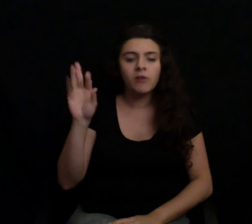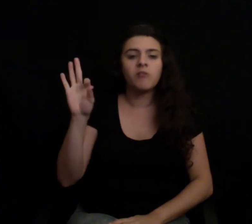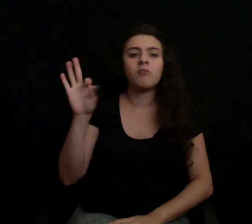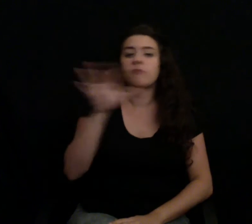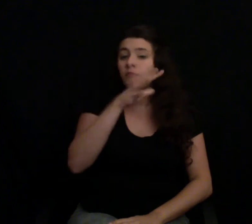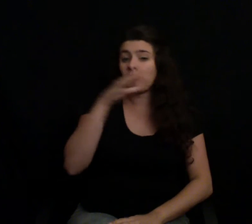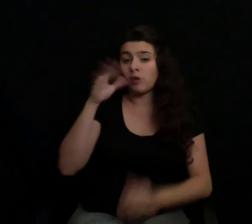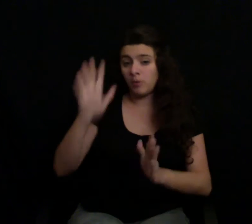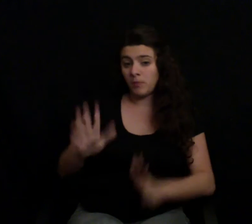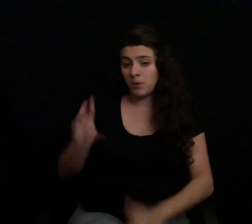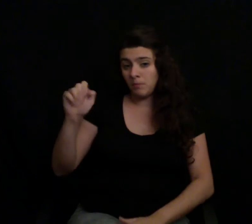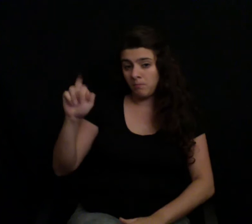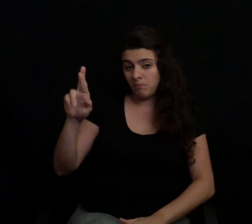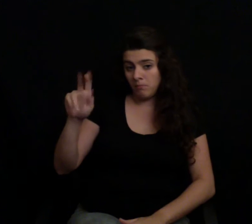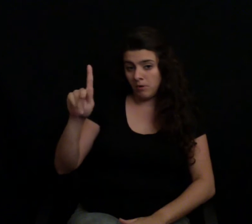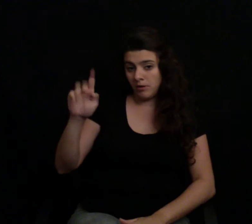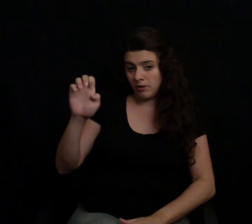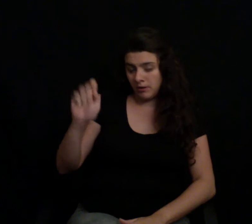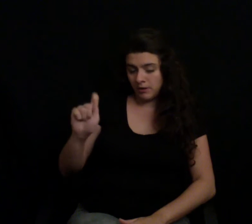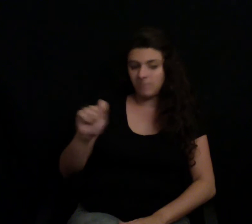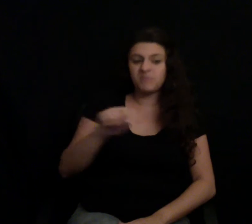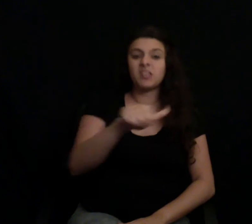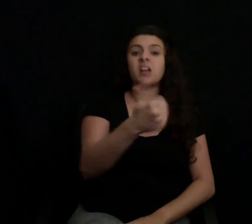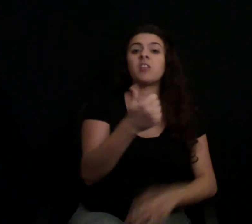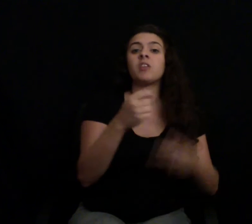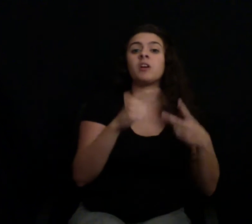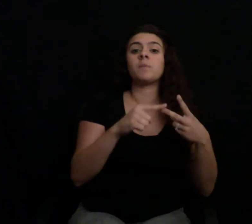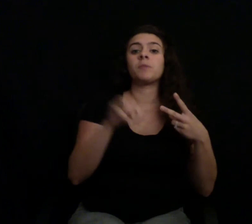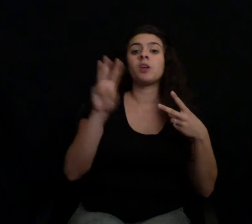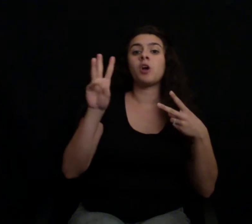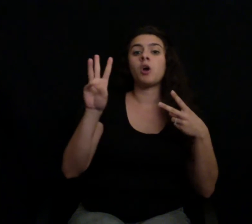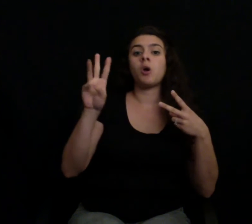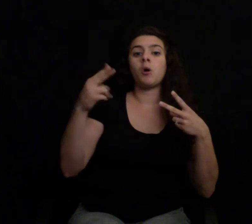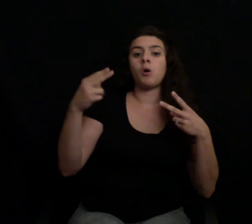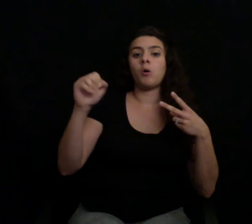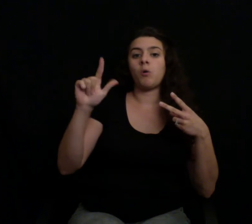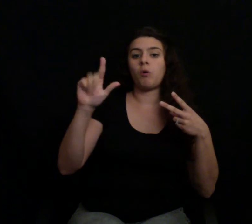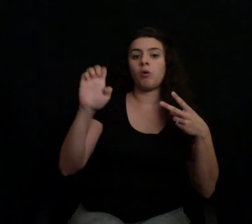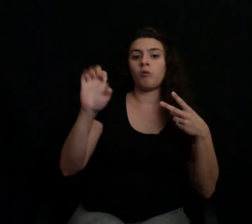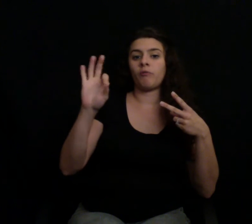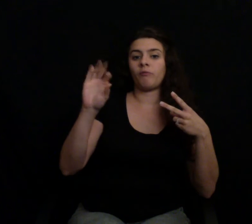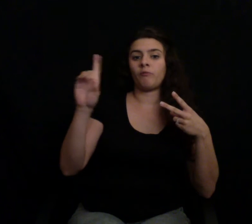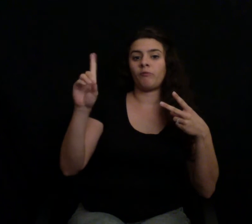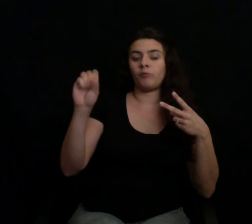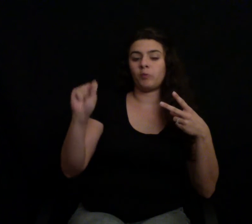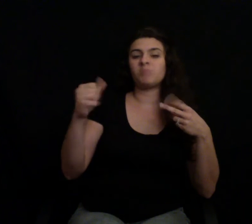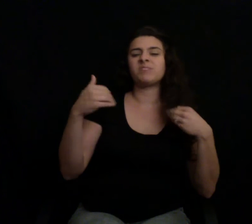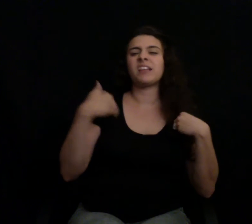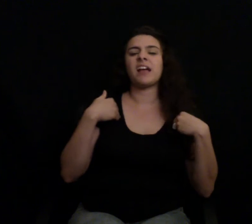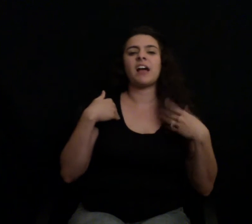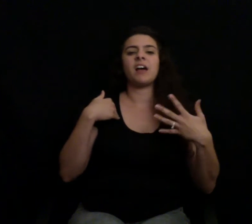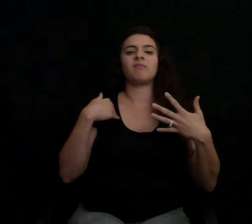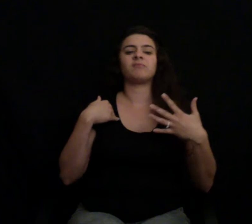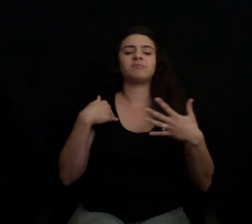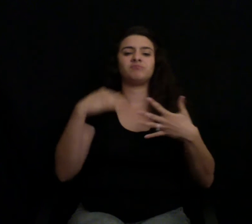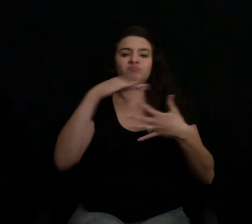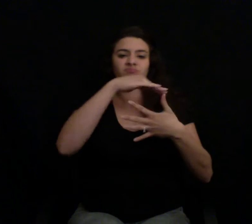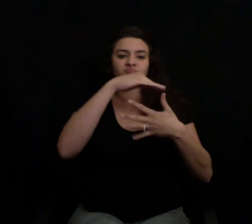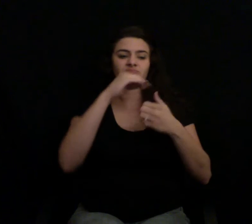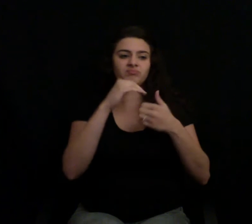Whole Foods. Whole Foods, go there and they have a certification system called Global Animal Partnership. And they're going in and they're auditing. And